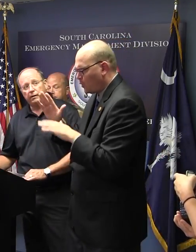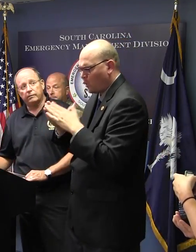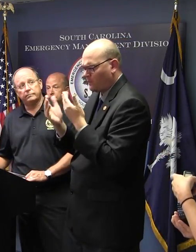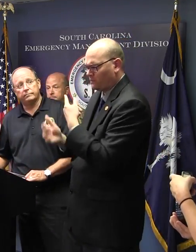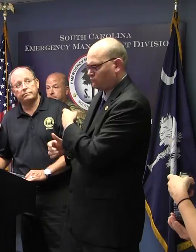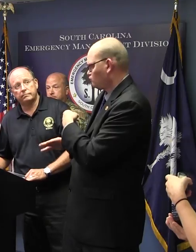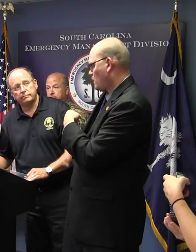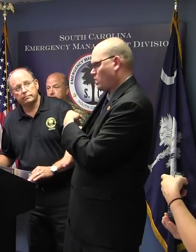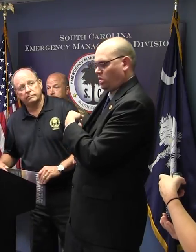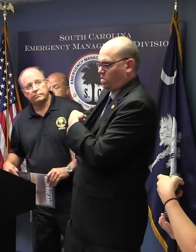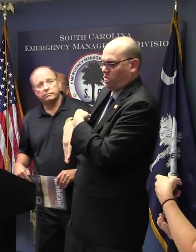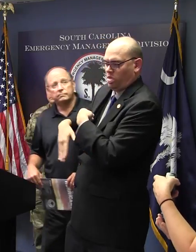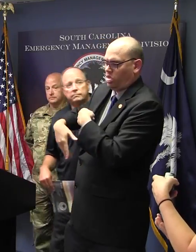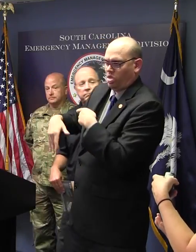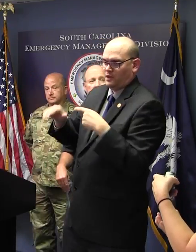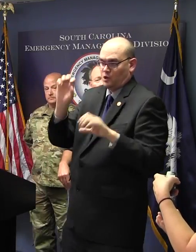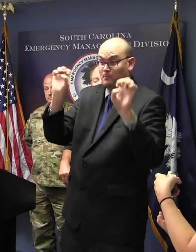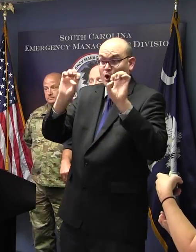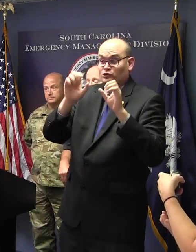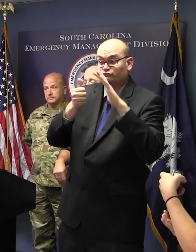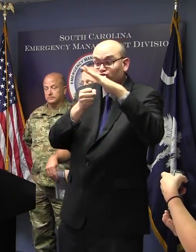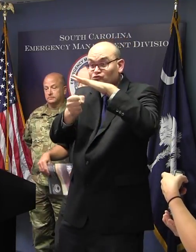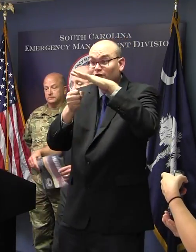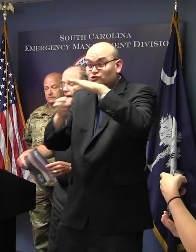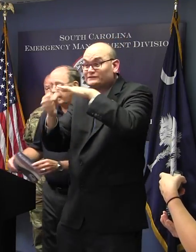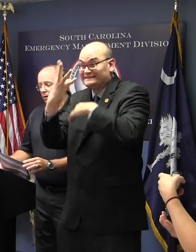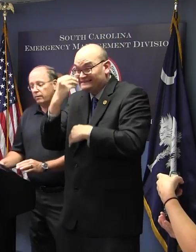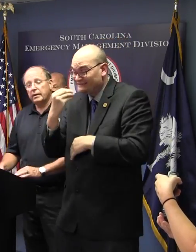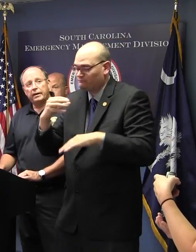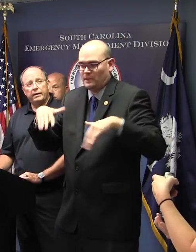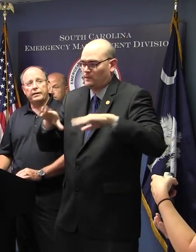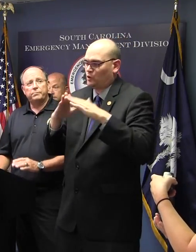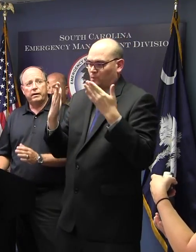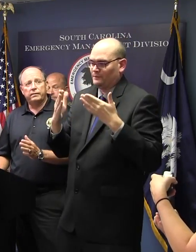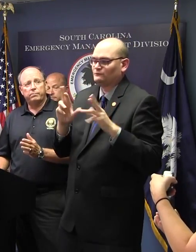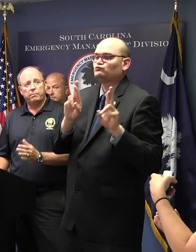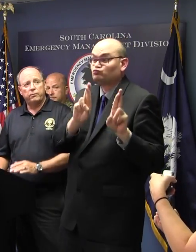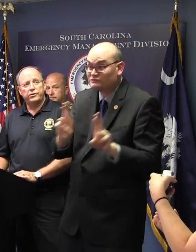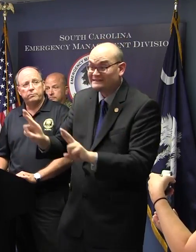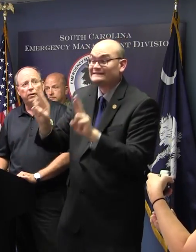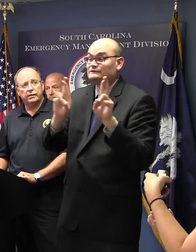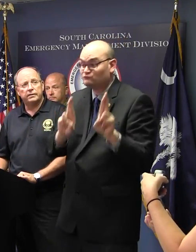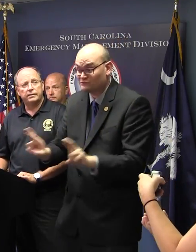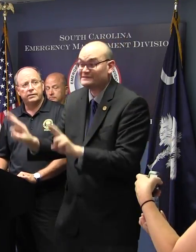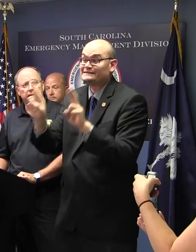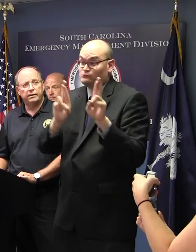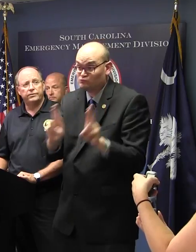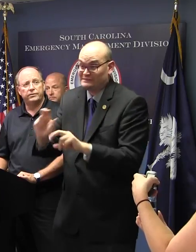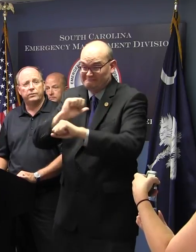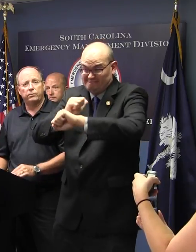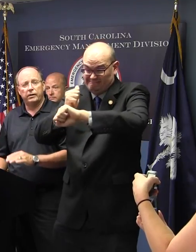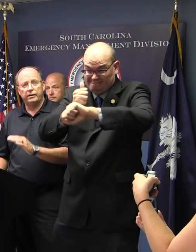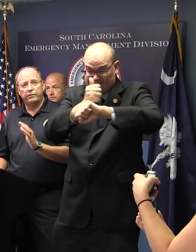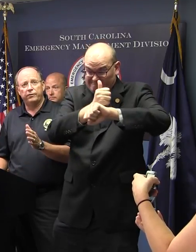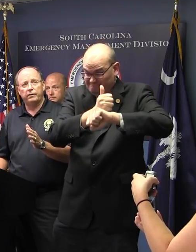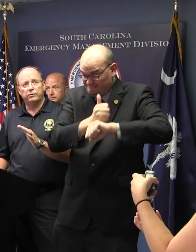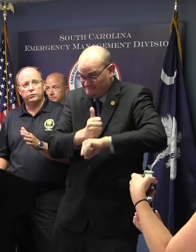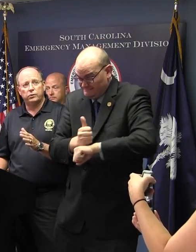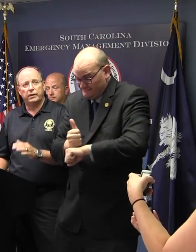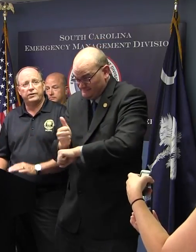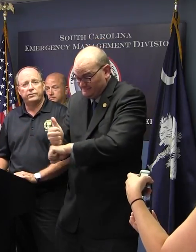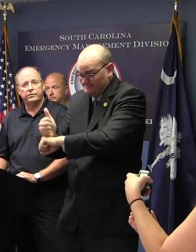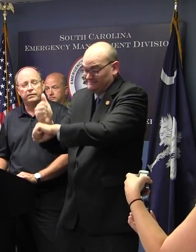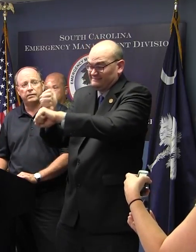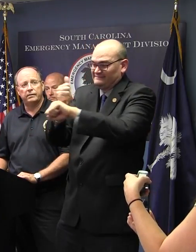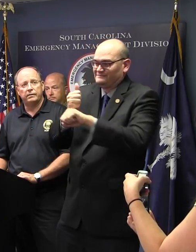open right now. Are they in the process of being set up at this point? And that's part of the preparation process is that we're identifying